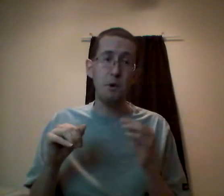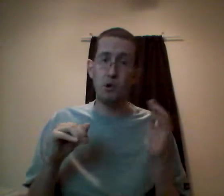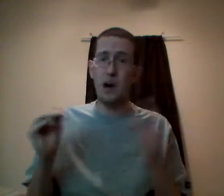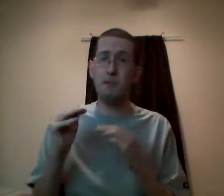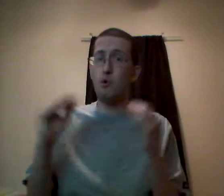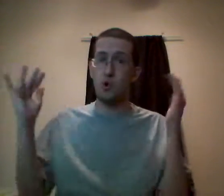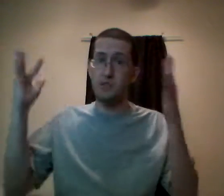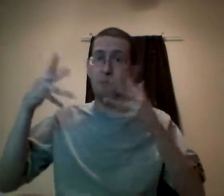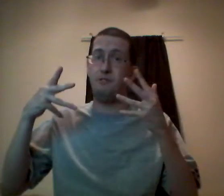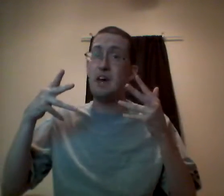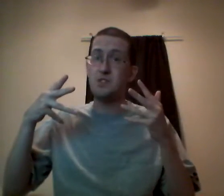without my voice or without my face.